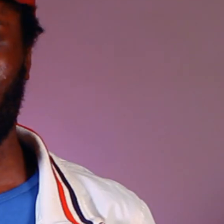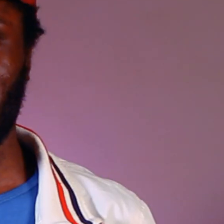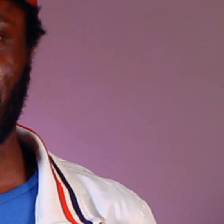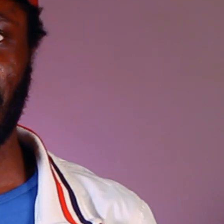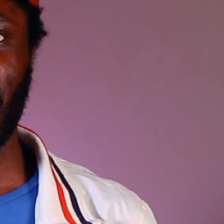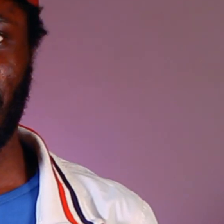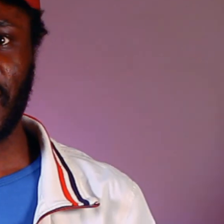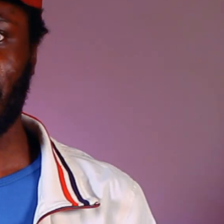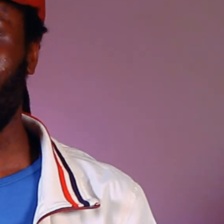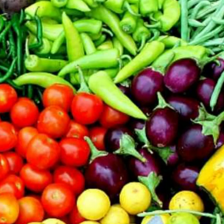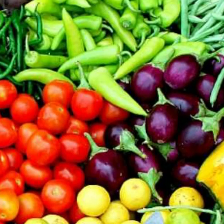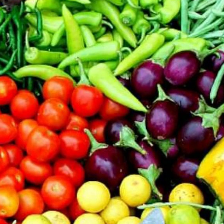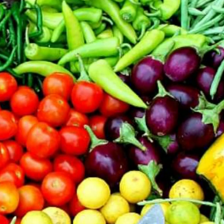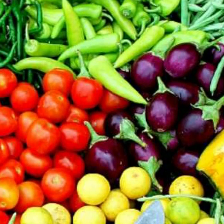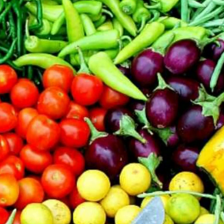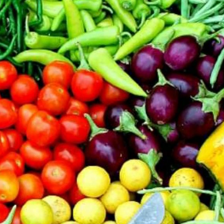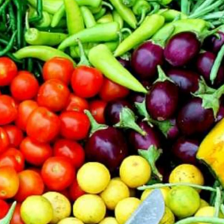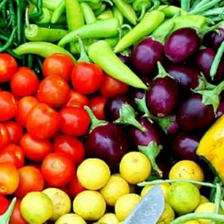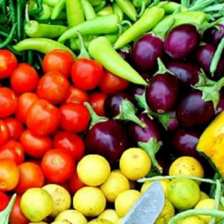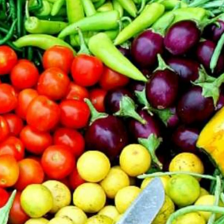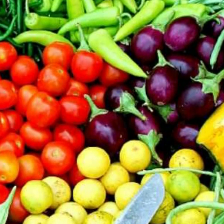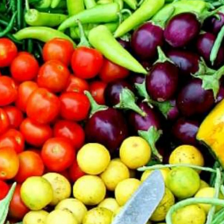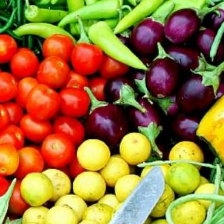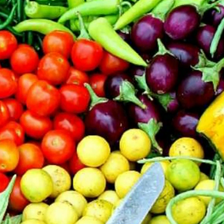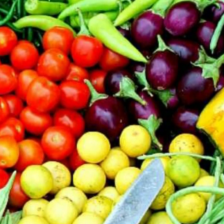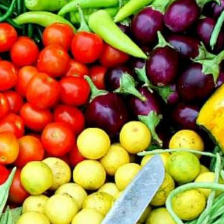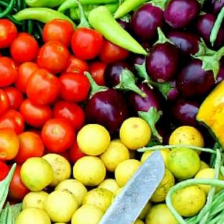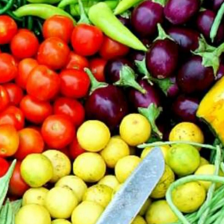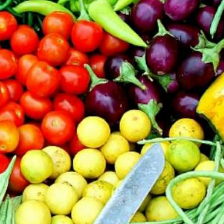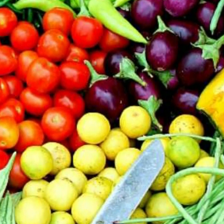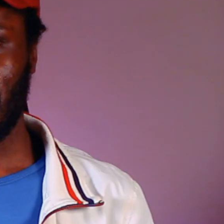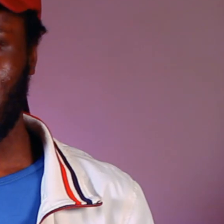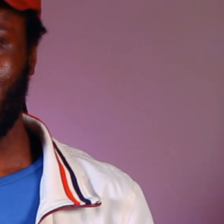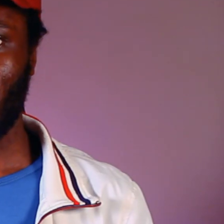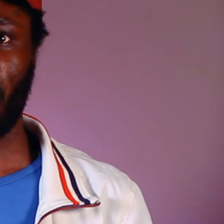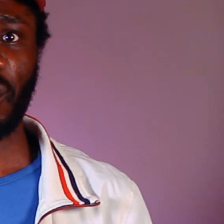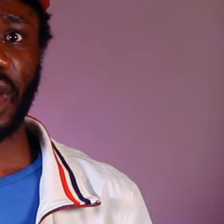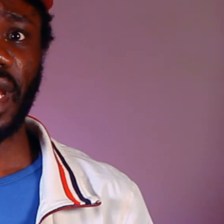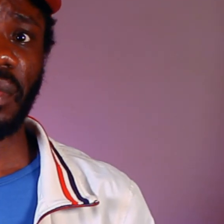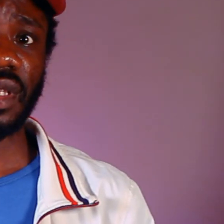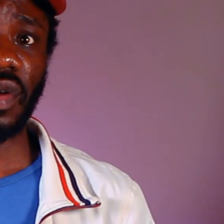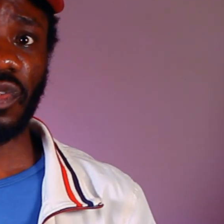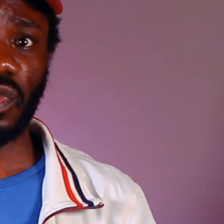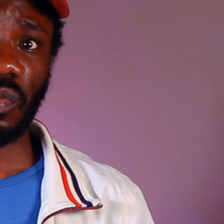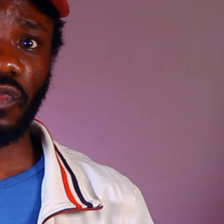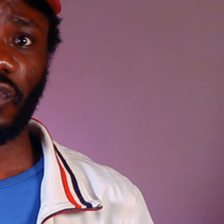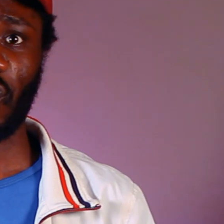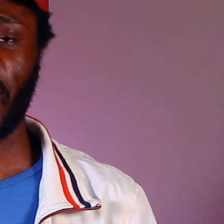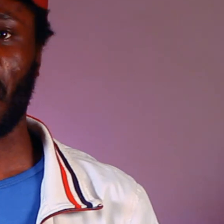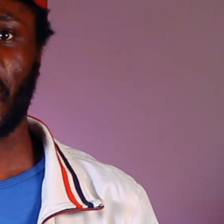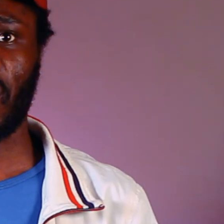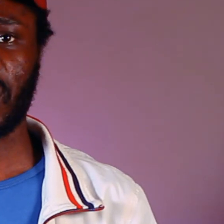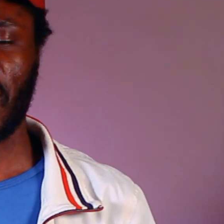to compete Kenya in the vegetable exportations to the European Union market. Let's hear more from the Ghana minister responsible